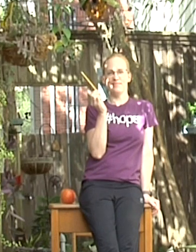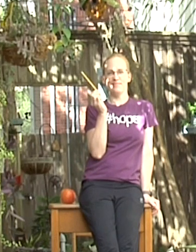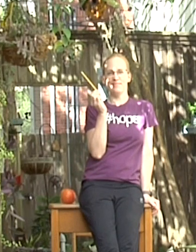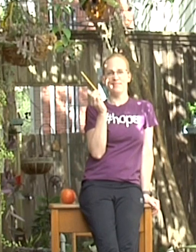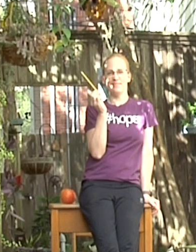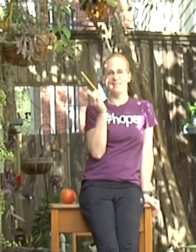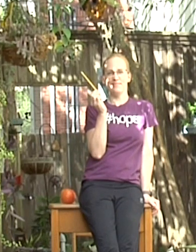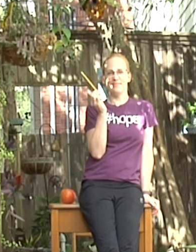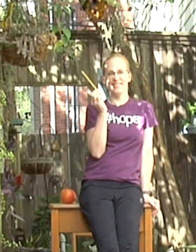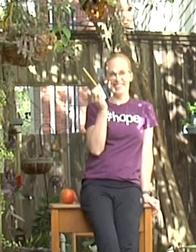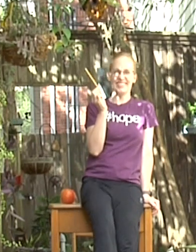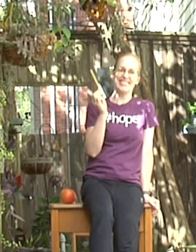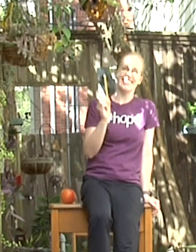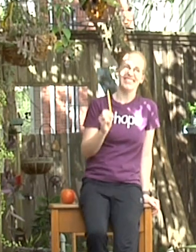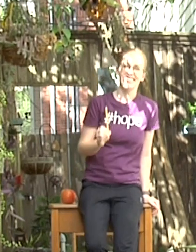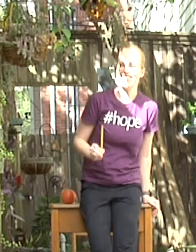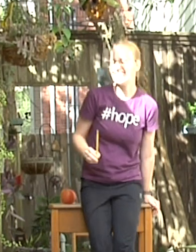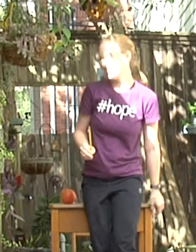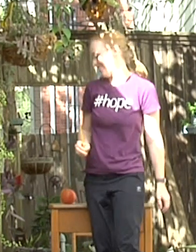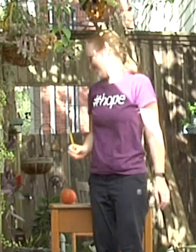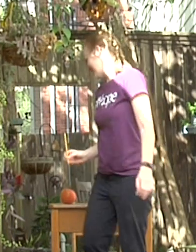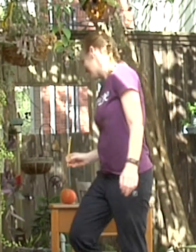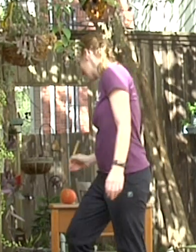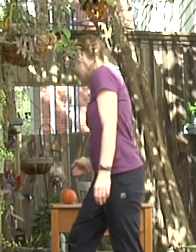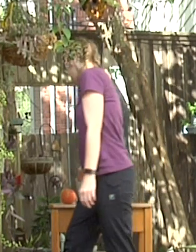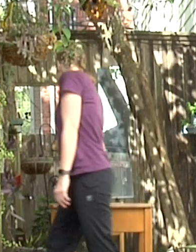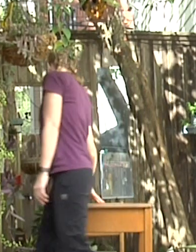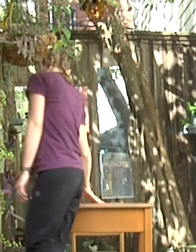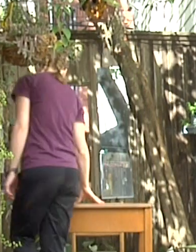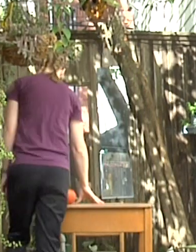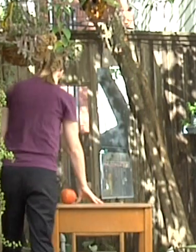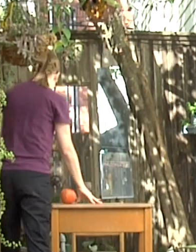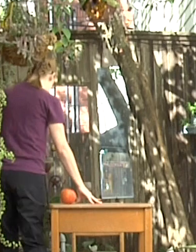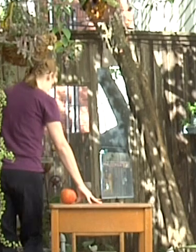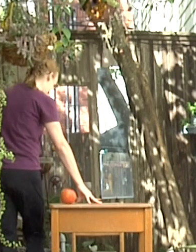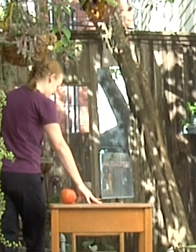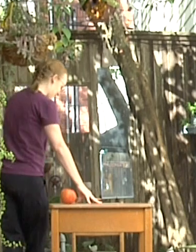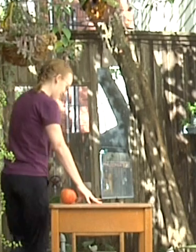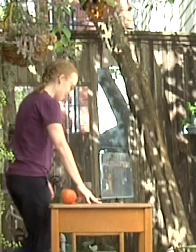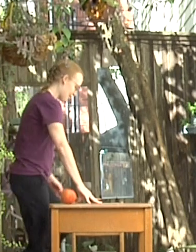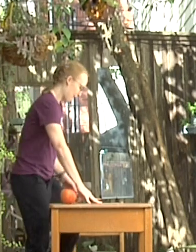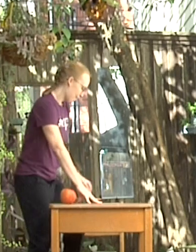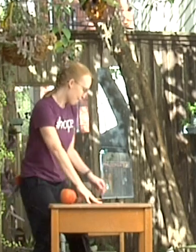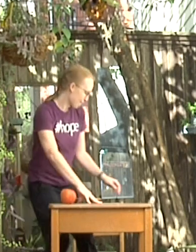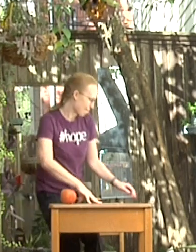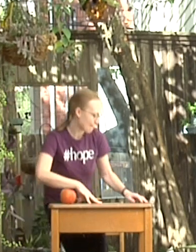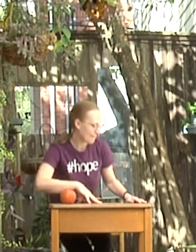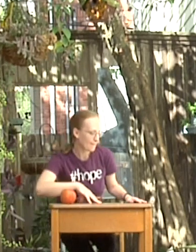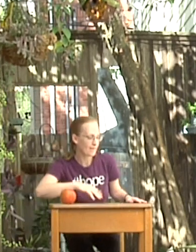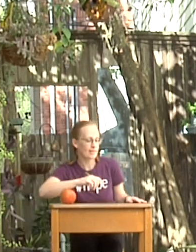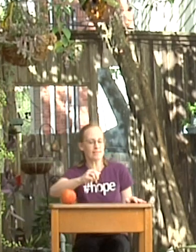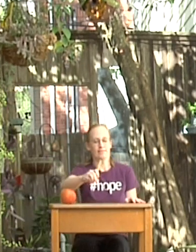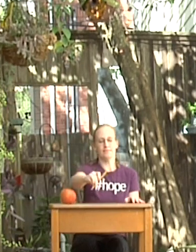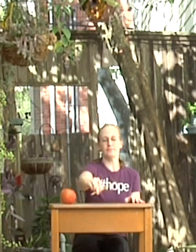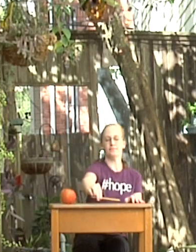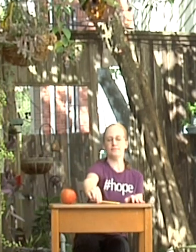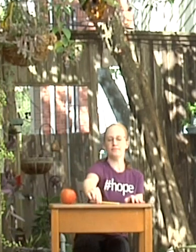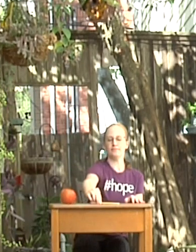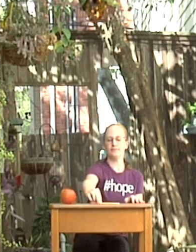and then we'll get started. Today we're going to do a series of stretches that focus on our hands and arms, places that get really tired when we